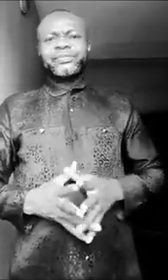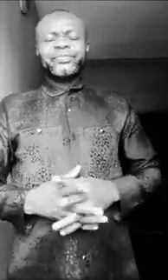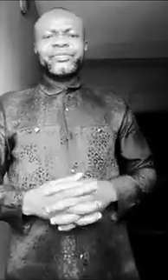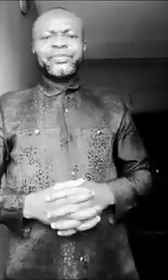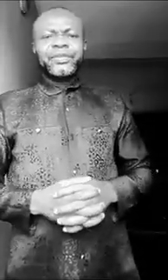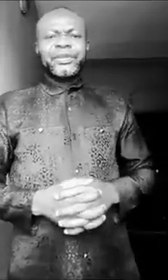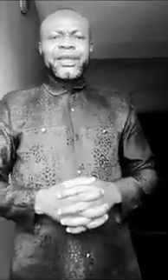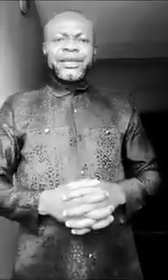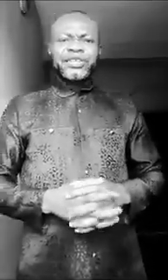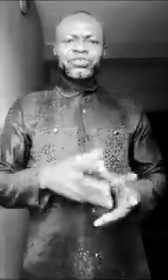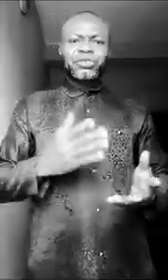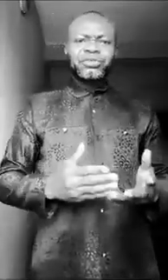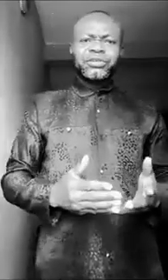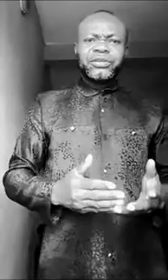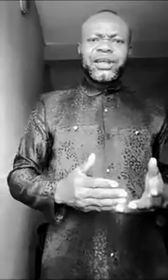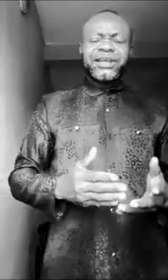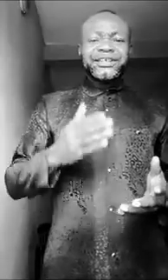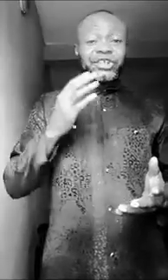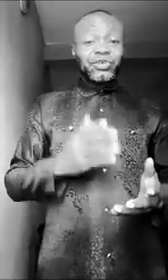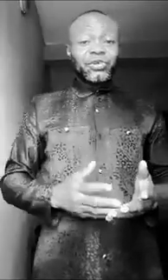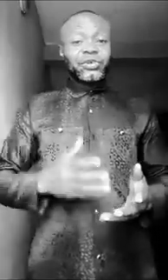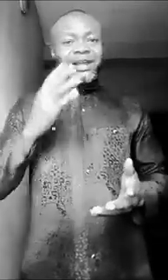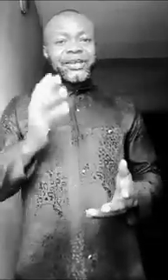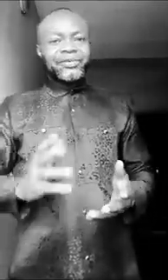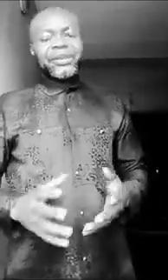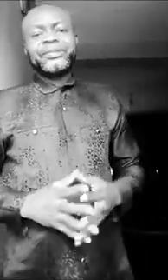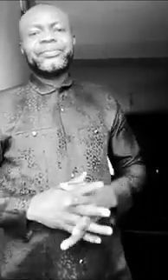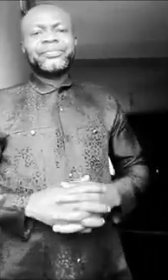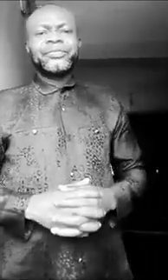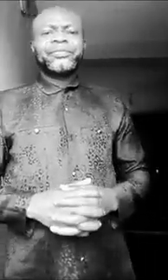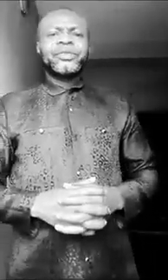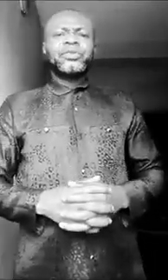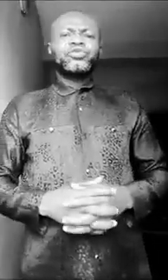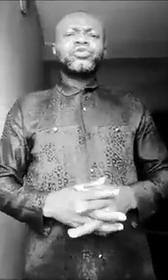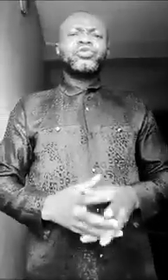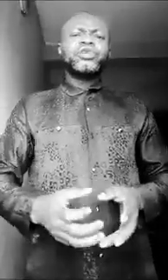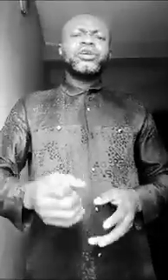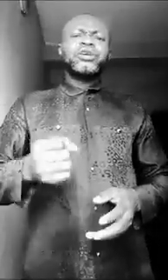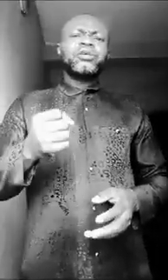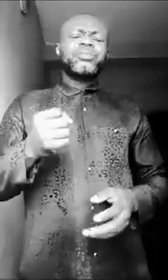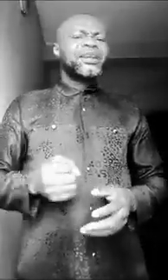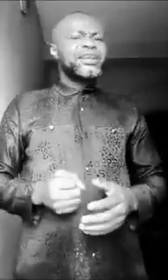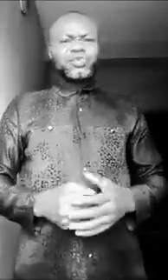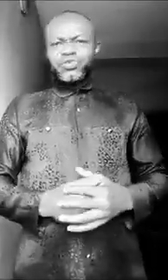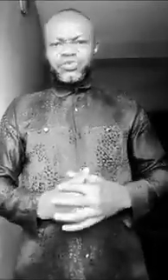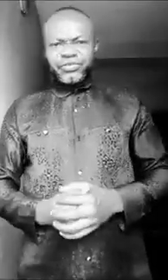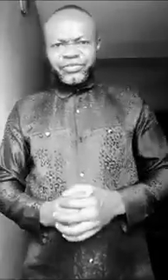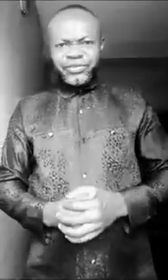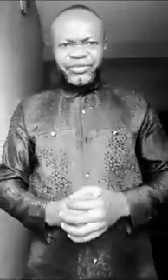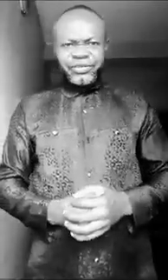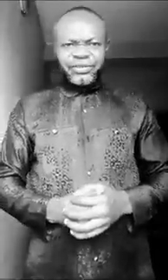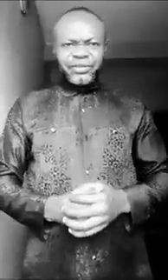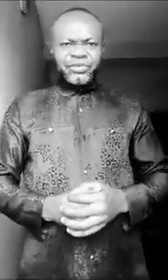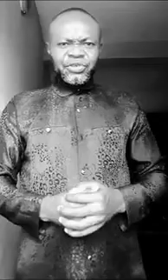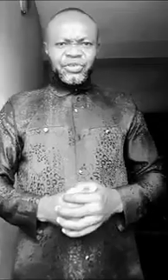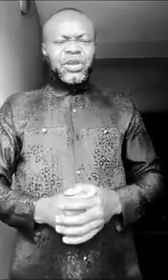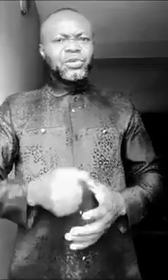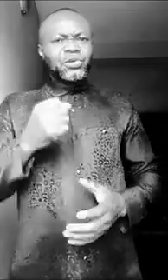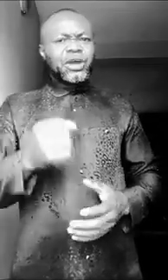against sun and rain. So, umbrella is good. So, I don't know how